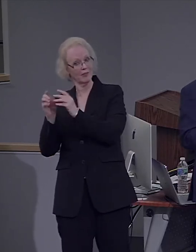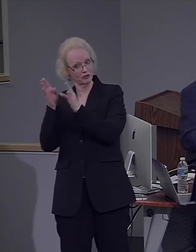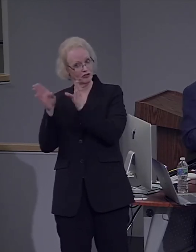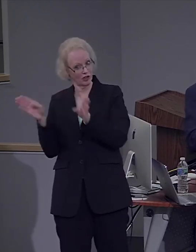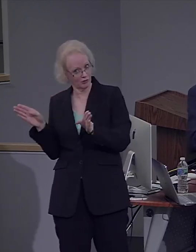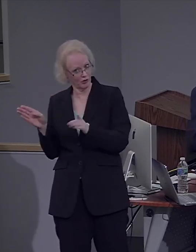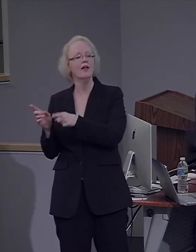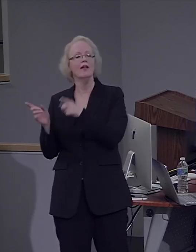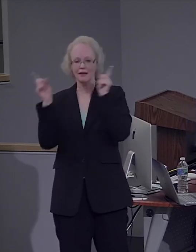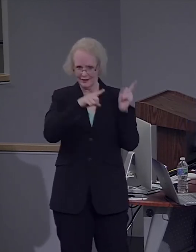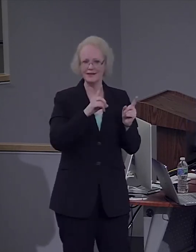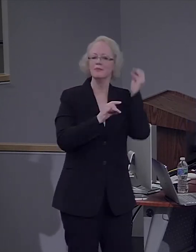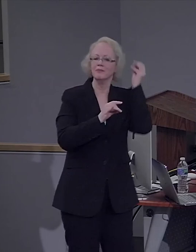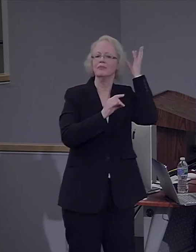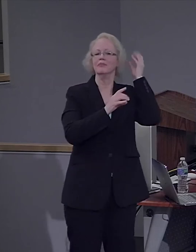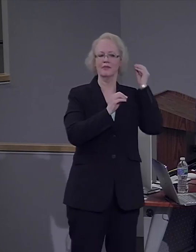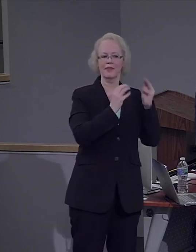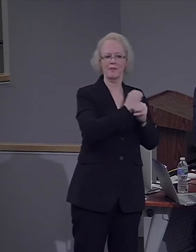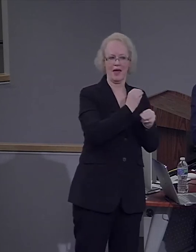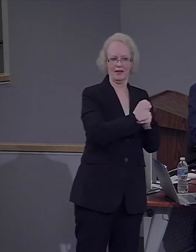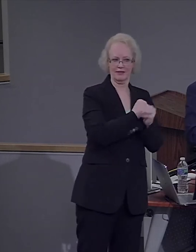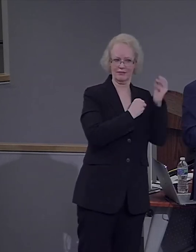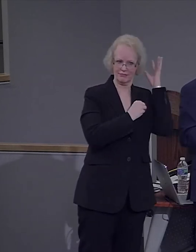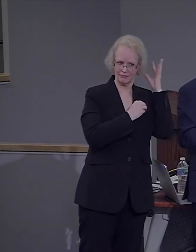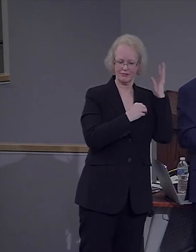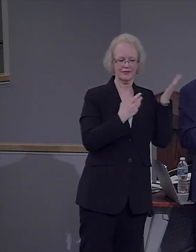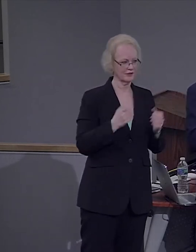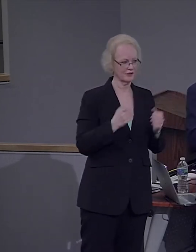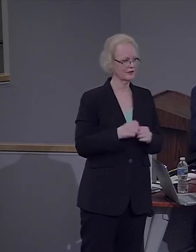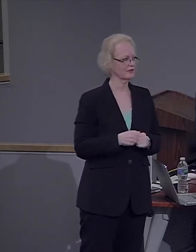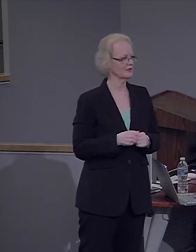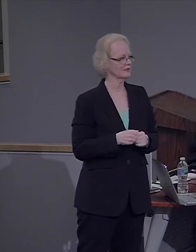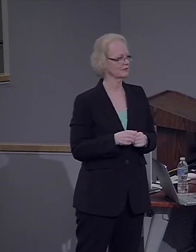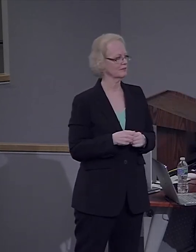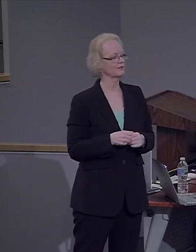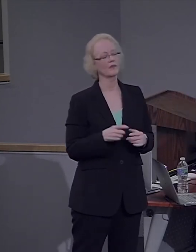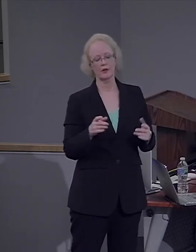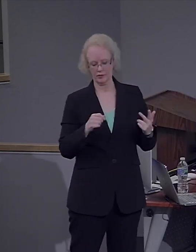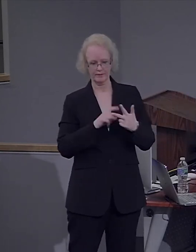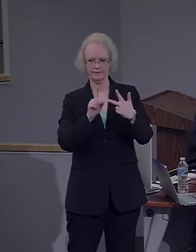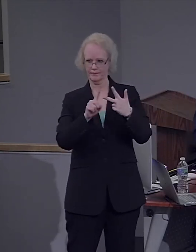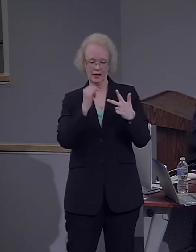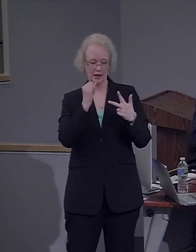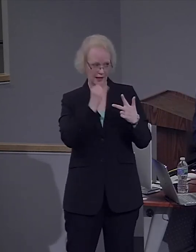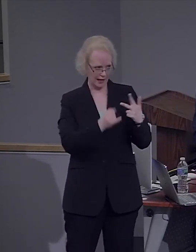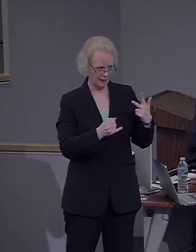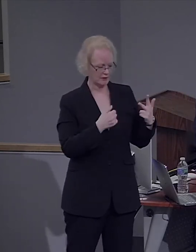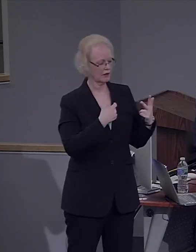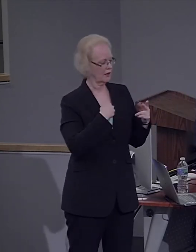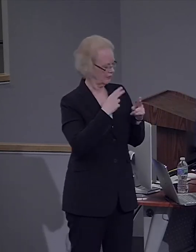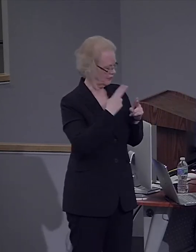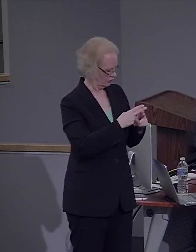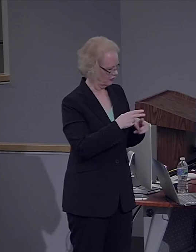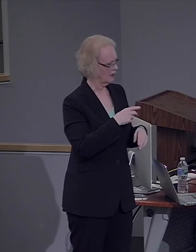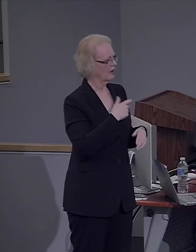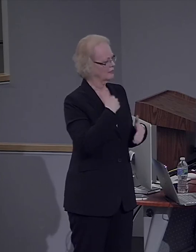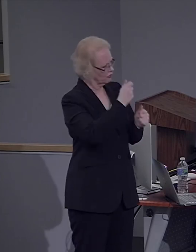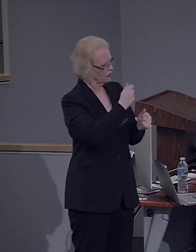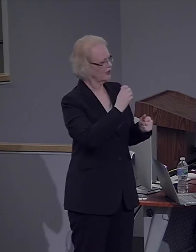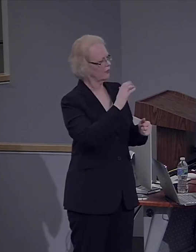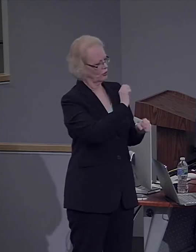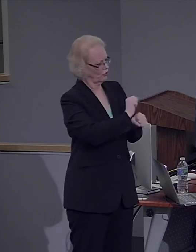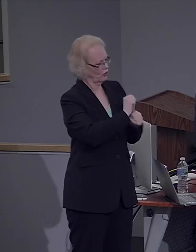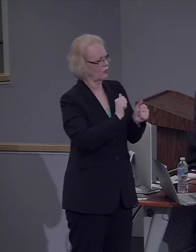have to bring mathematical operations. Yeah. The last thing I wanted to mention was, I was really intrigued by your animal work